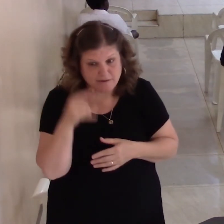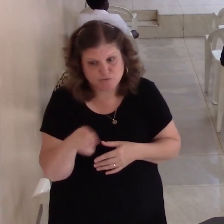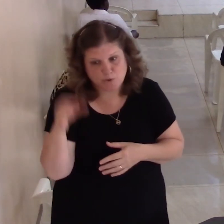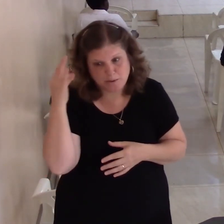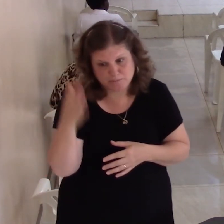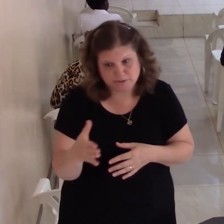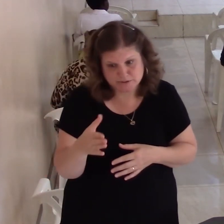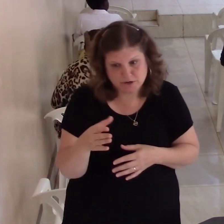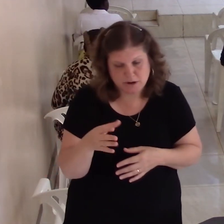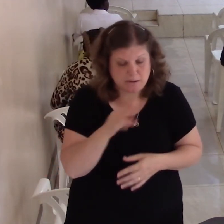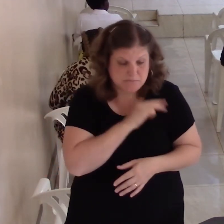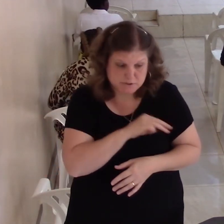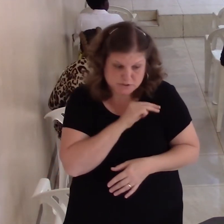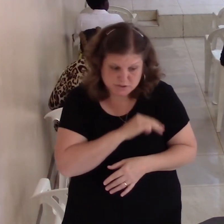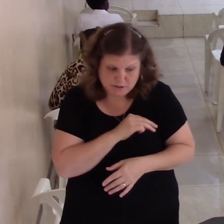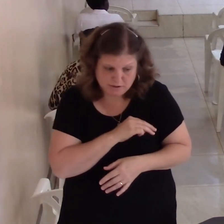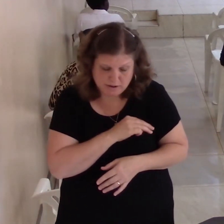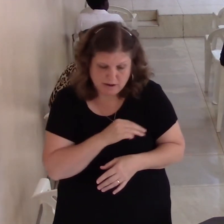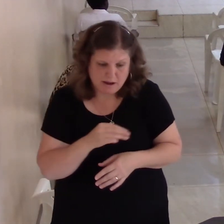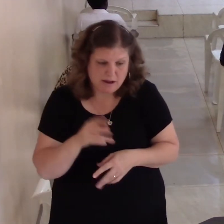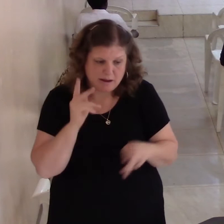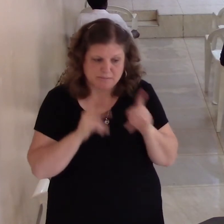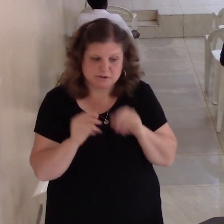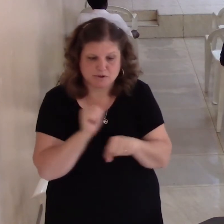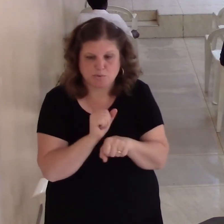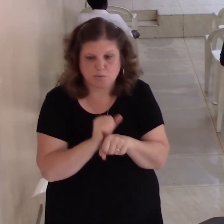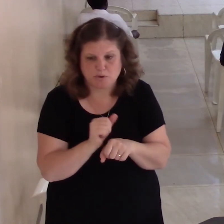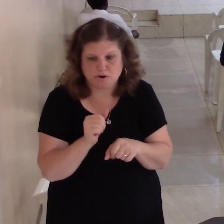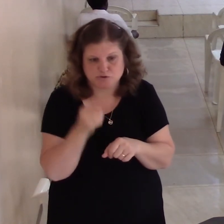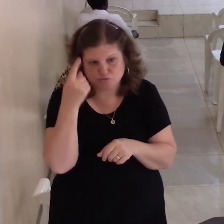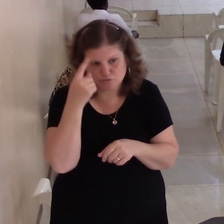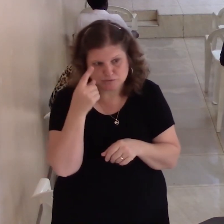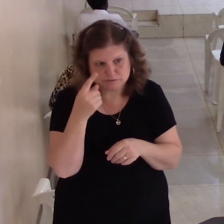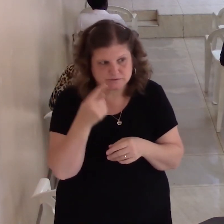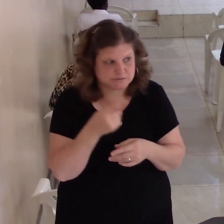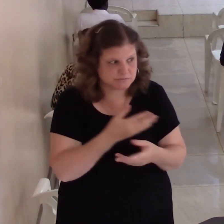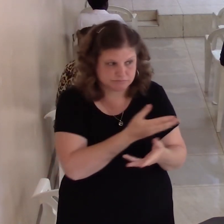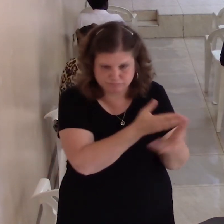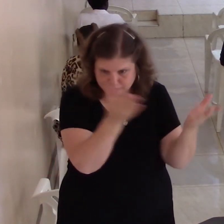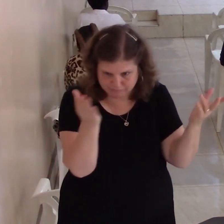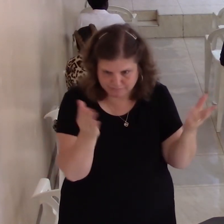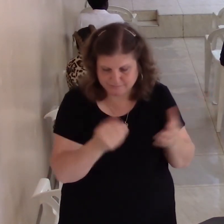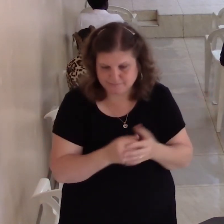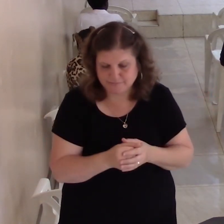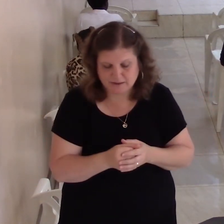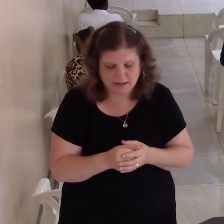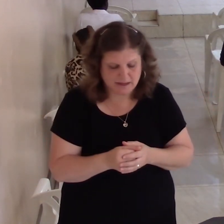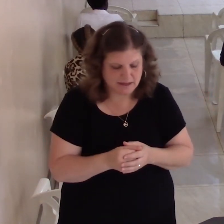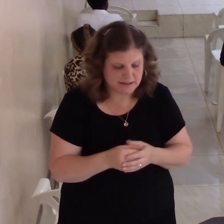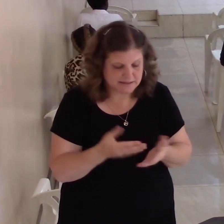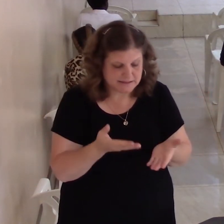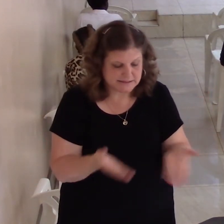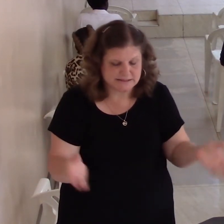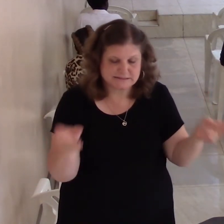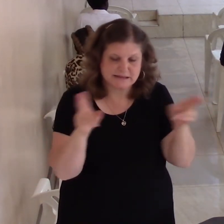doesn't matter if a missionary. It doesn't matter who you are. This can happen to any of us. If we forget to be thankful